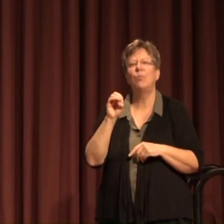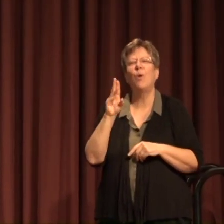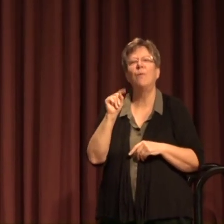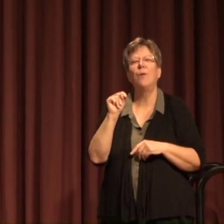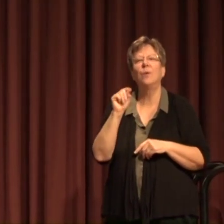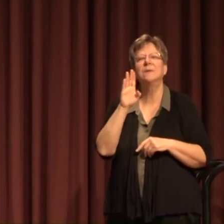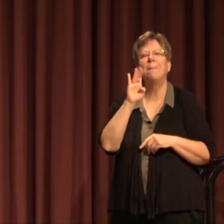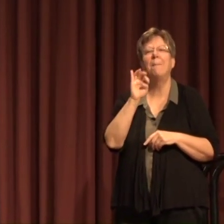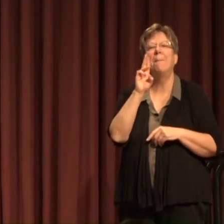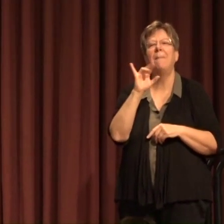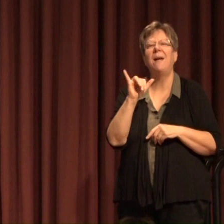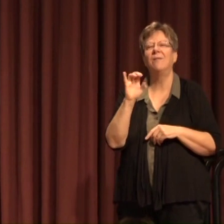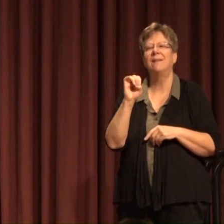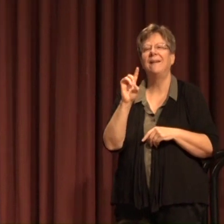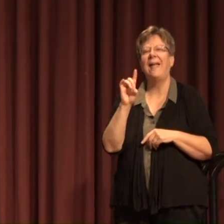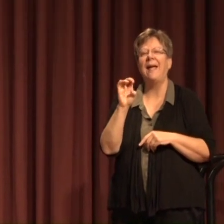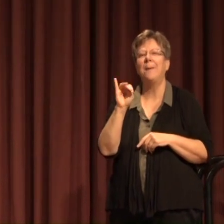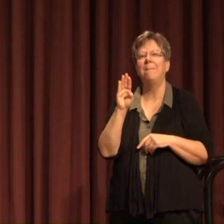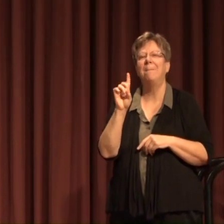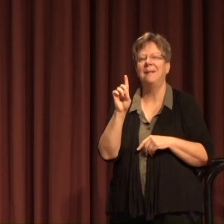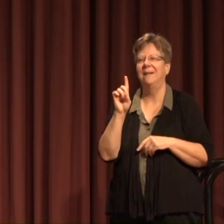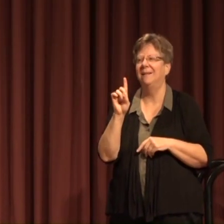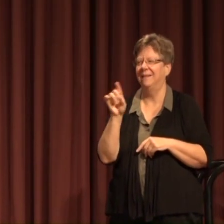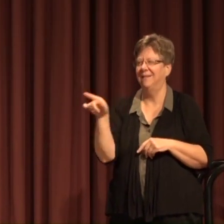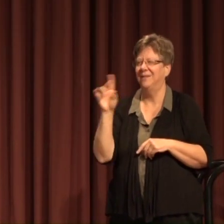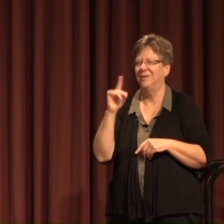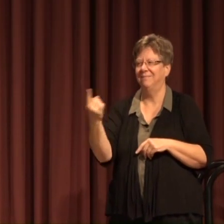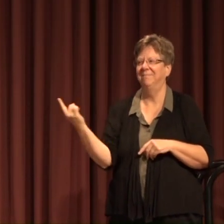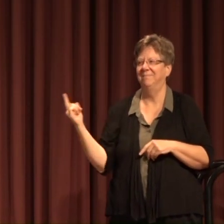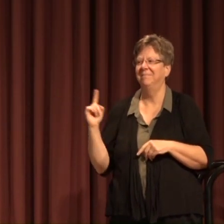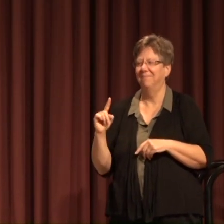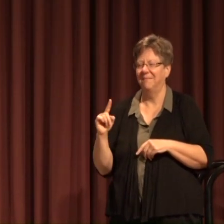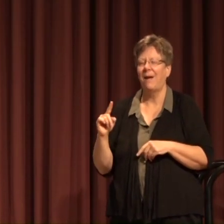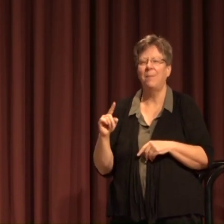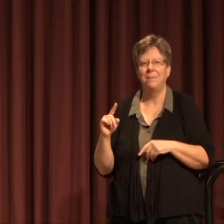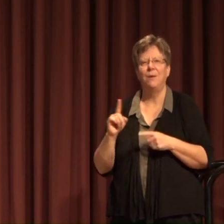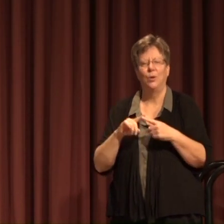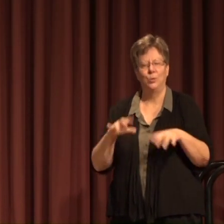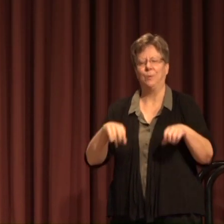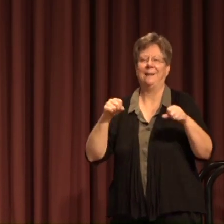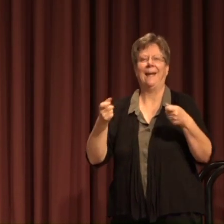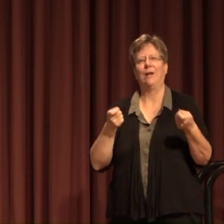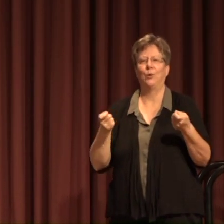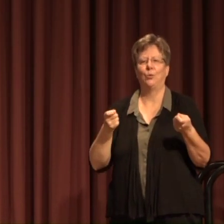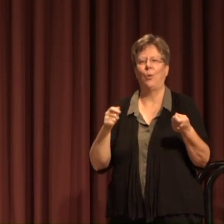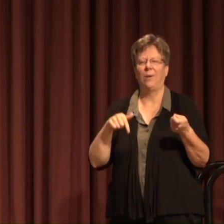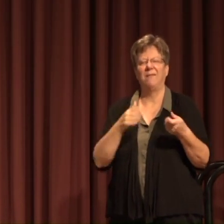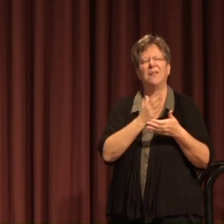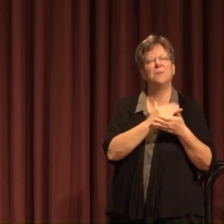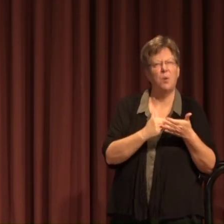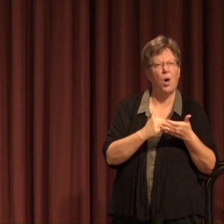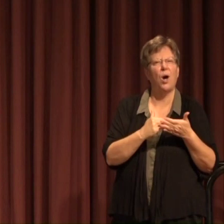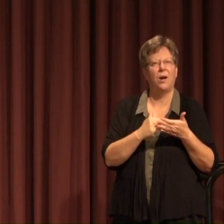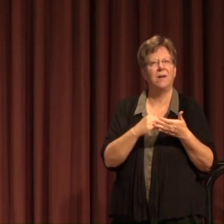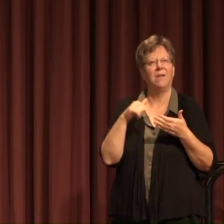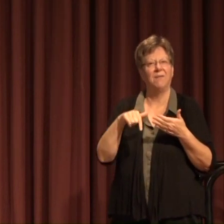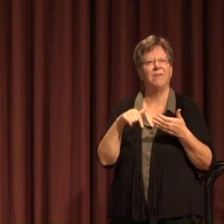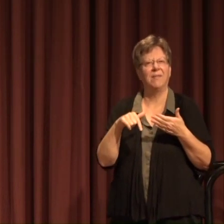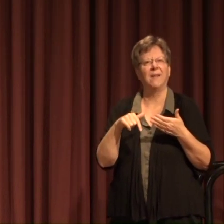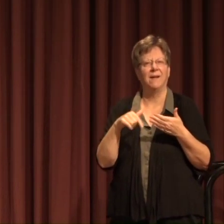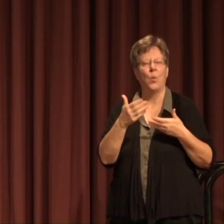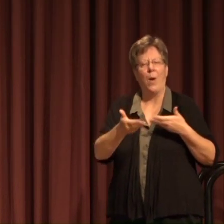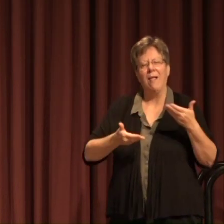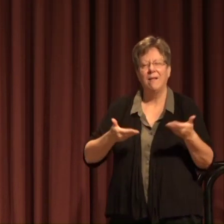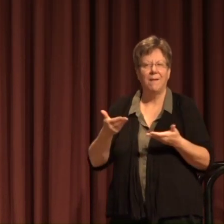Beverly Edmund as she makes her way up here to take control of this part of our convocation our